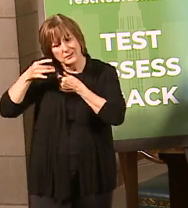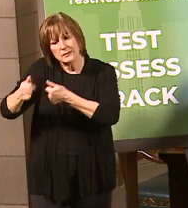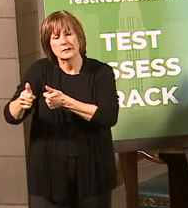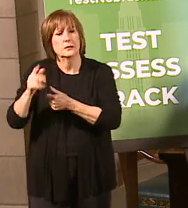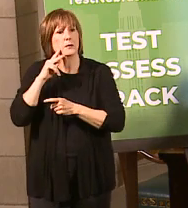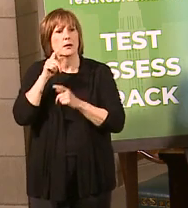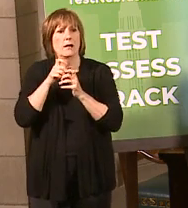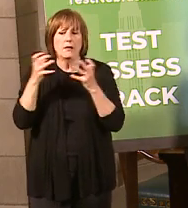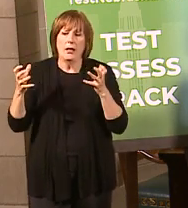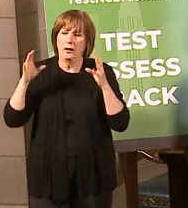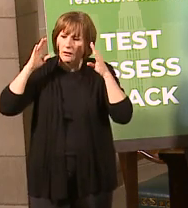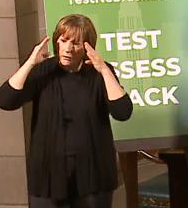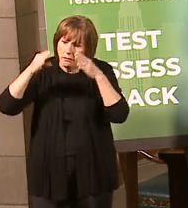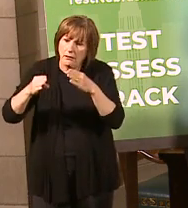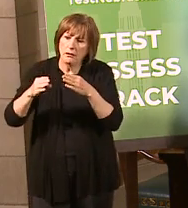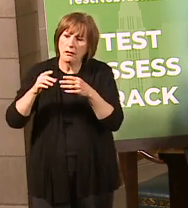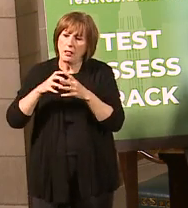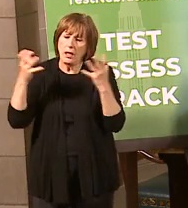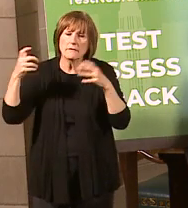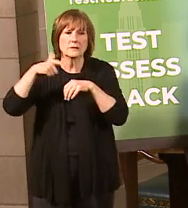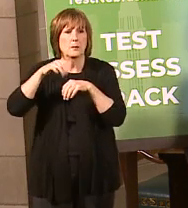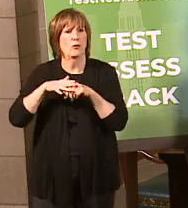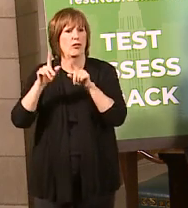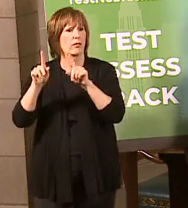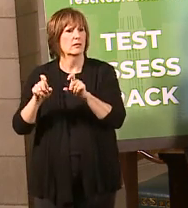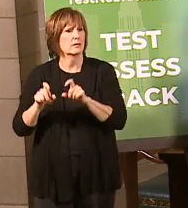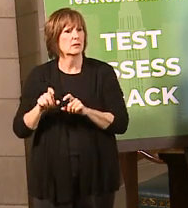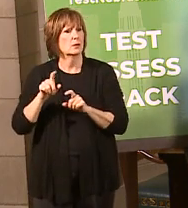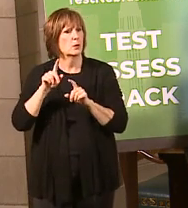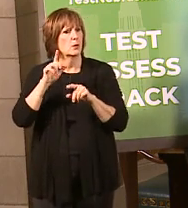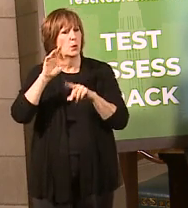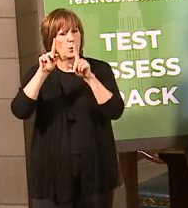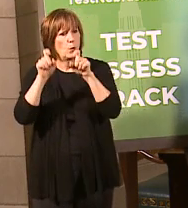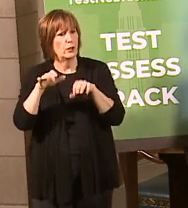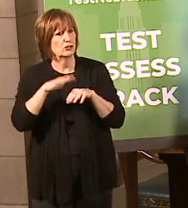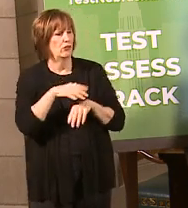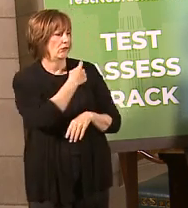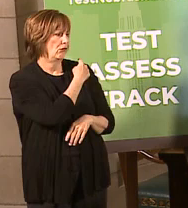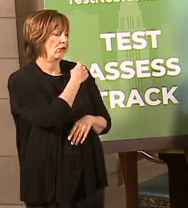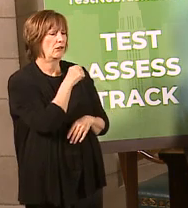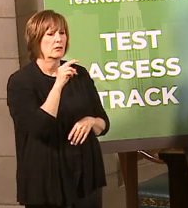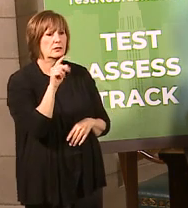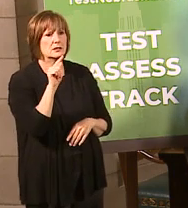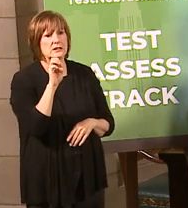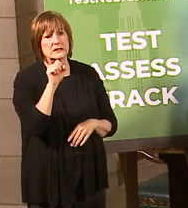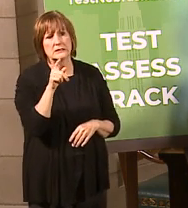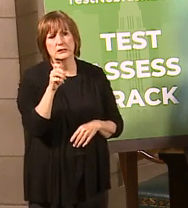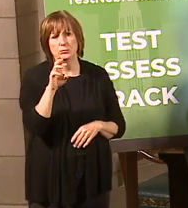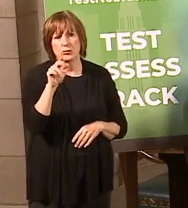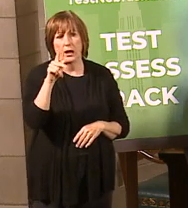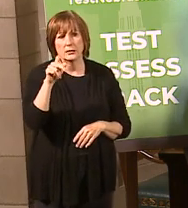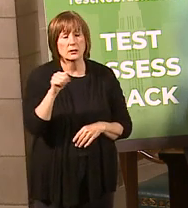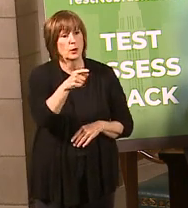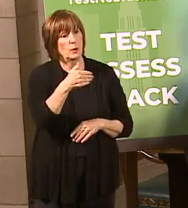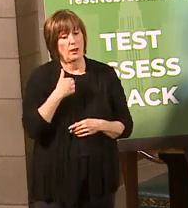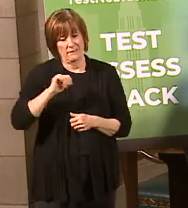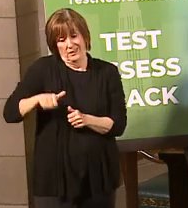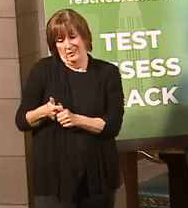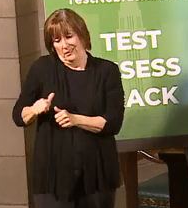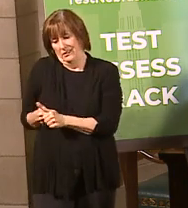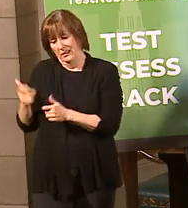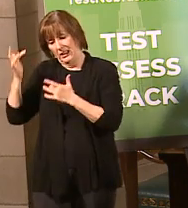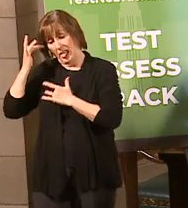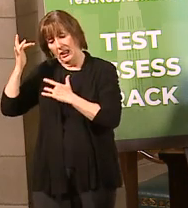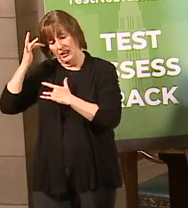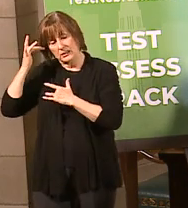people didn't have to spend a ton of time on that. But, again, if you've got underlying conditions, you'll be able to, you know, certainly be able to inform somebody